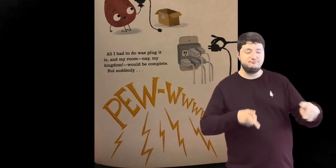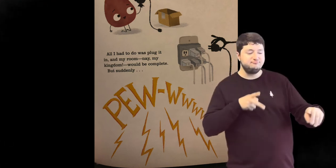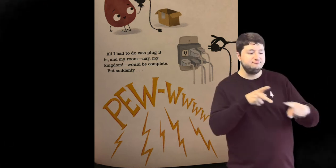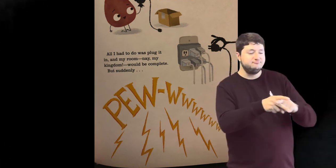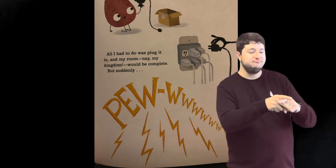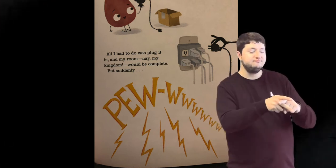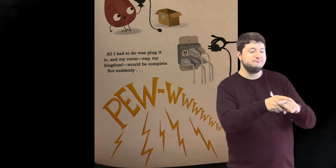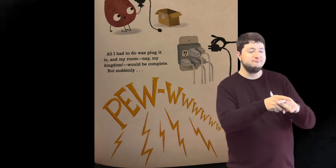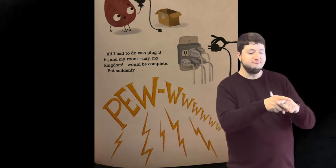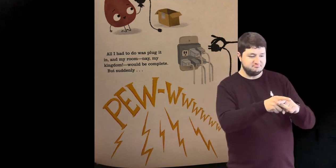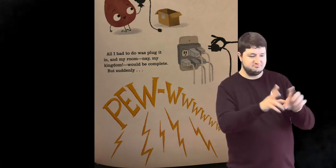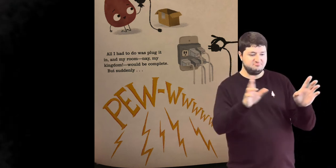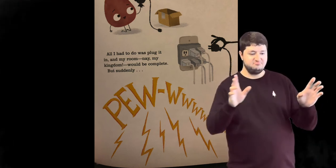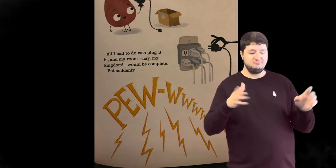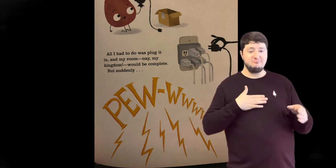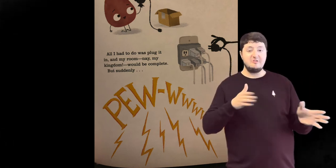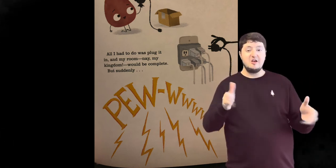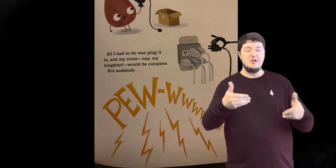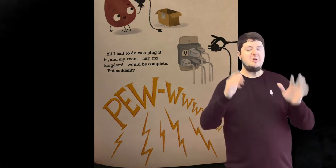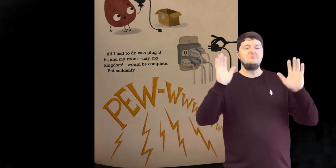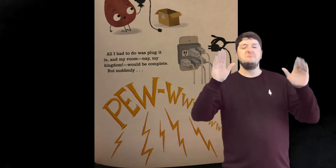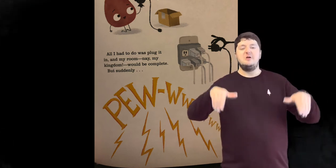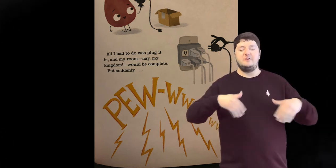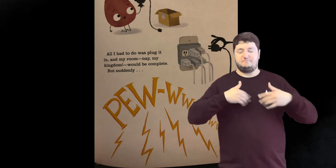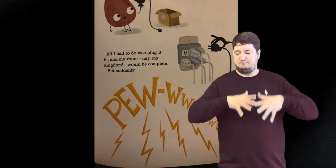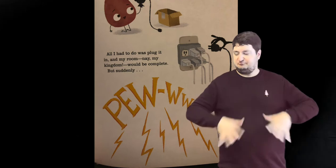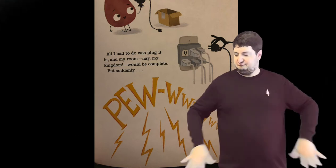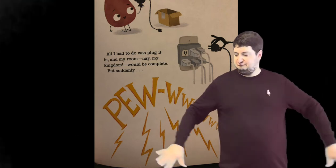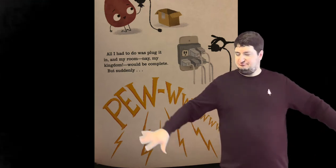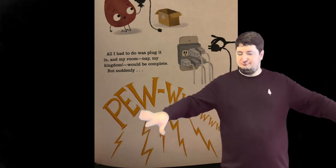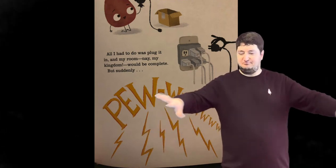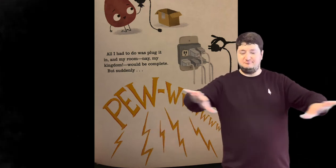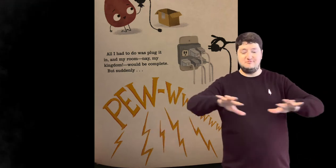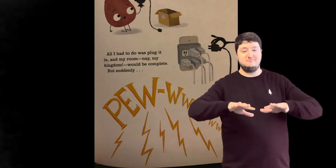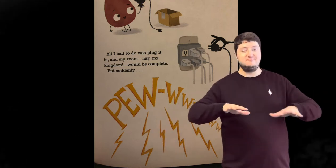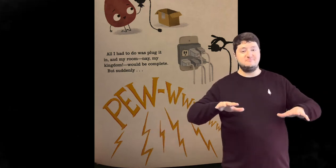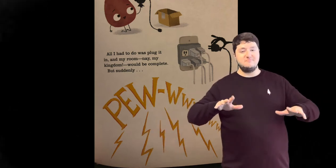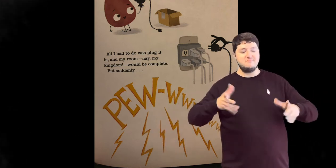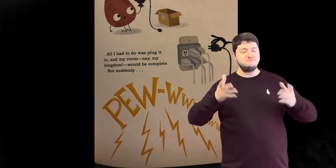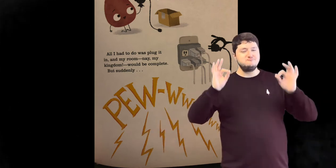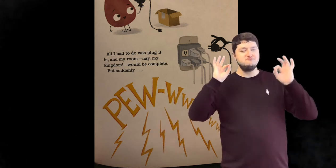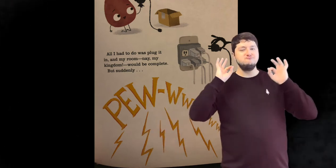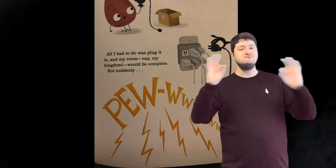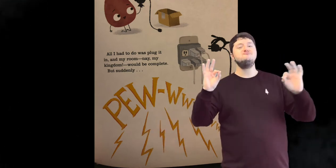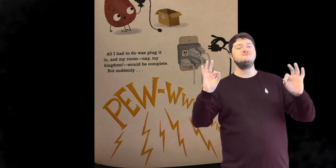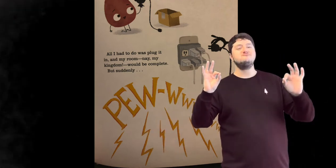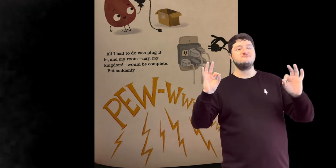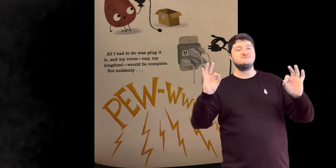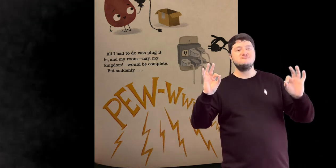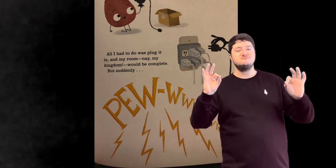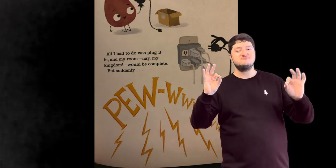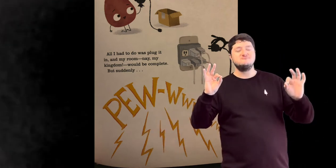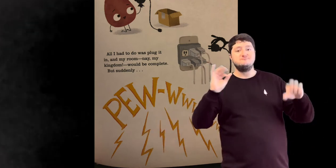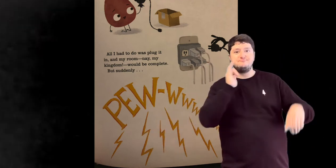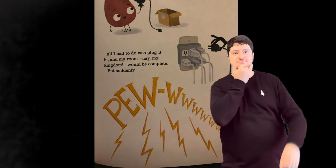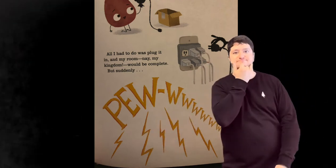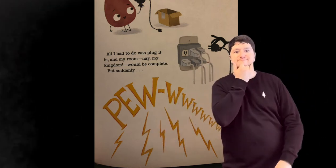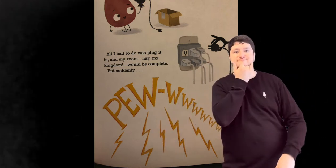All I had to do Was plug it in And my room Nay My kingdom Would be complete